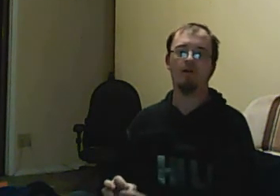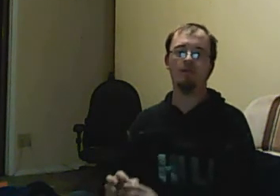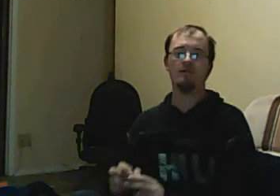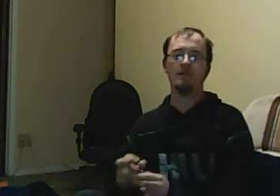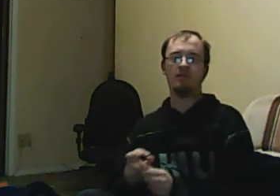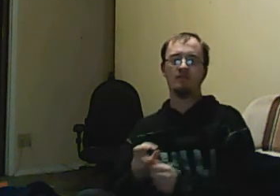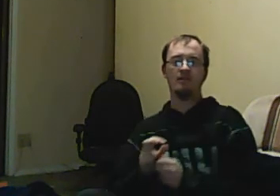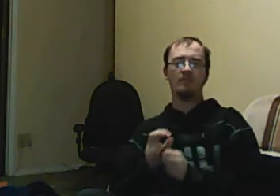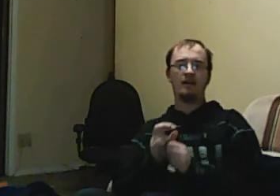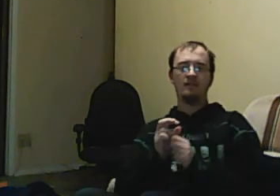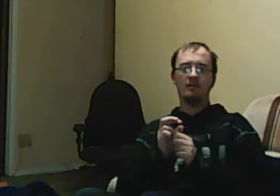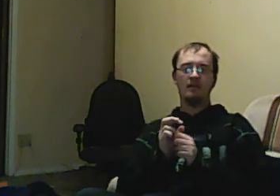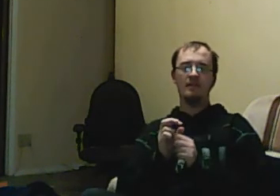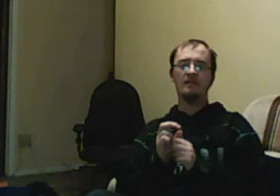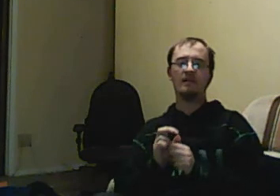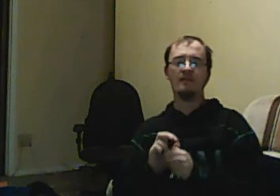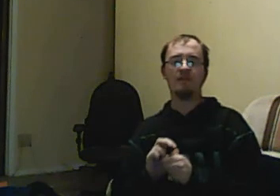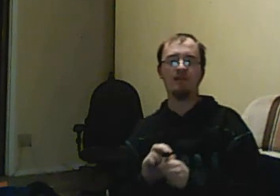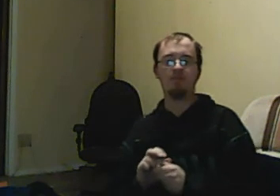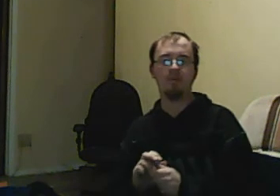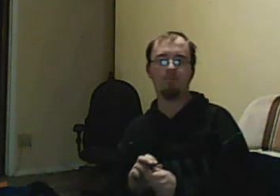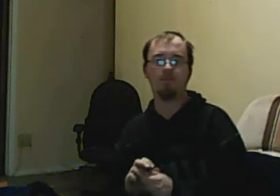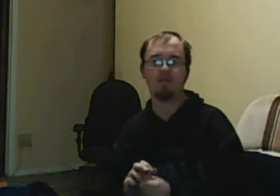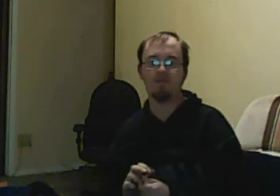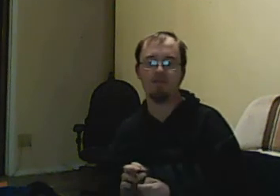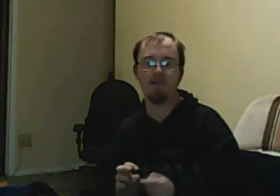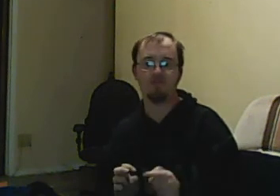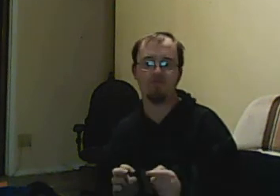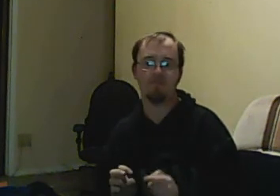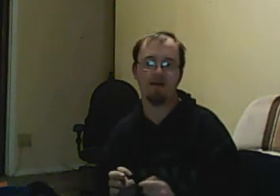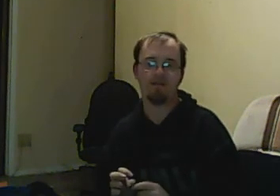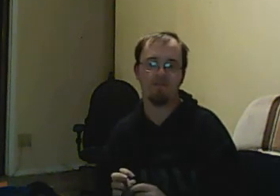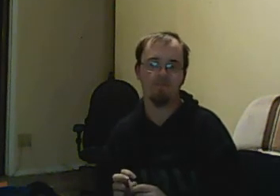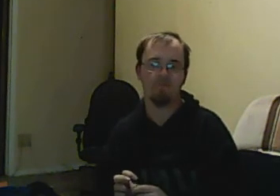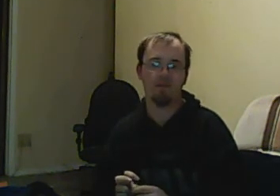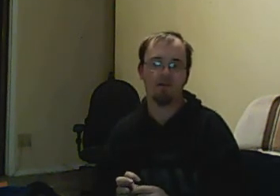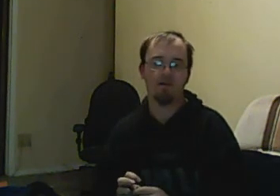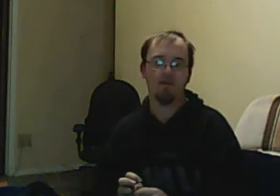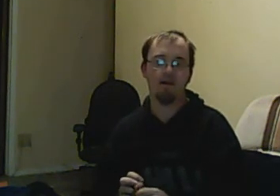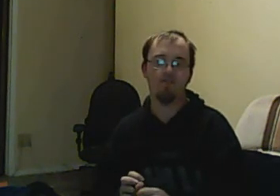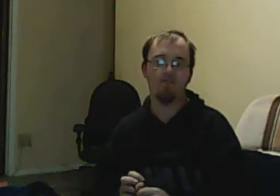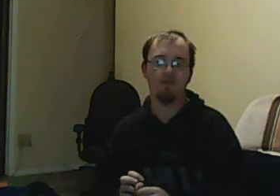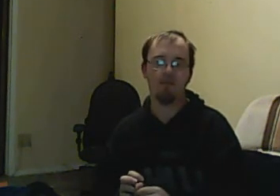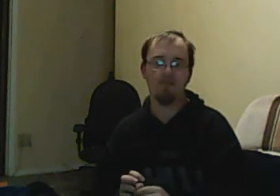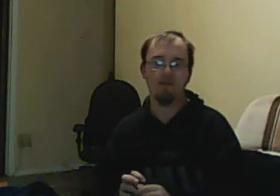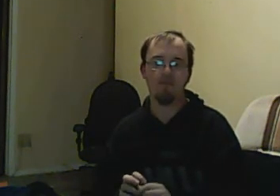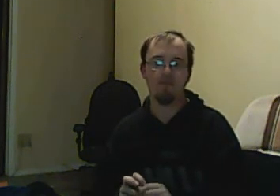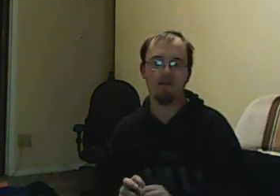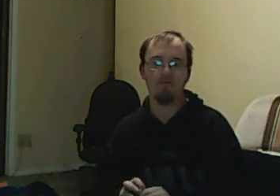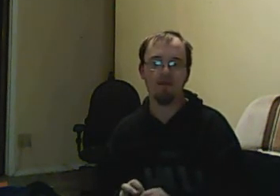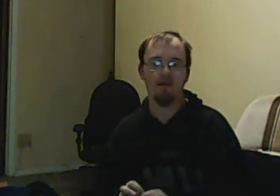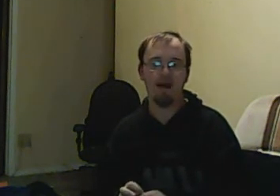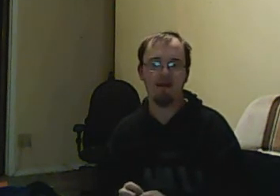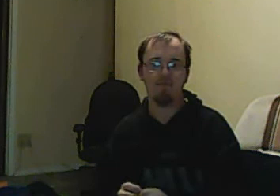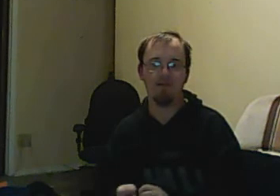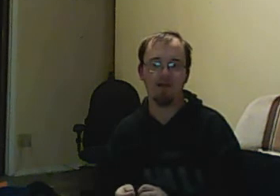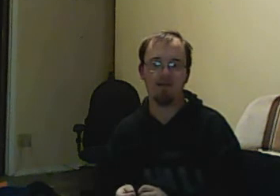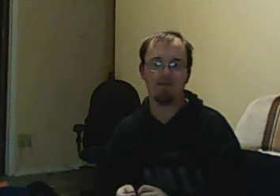only see after the impact. In this case, I thought it would be important to see the actual impact. Ephraim says, if I'm not mistaken, we had a real gun.